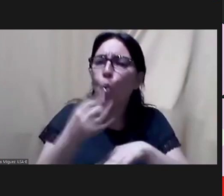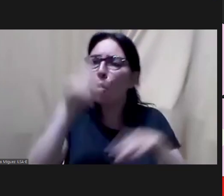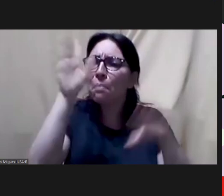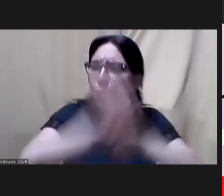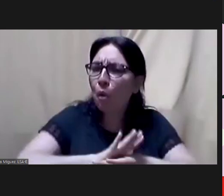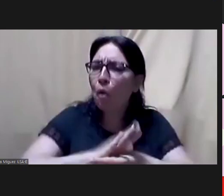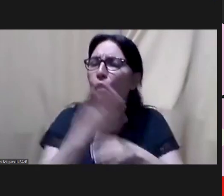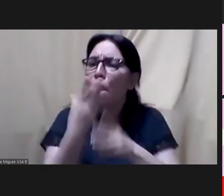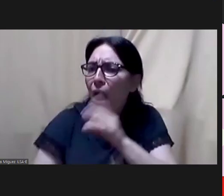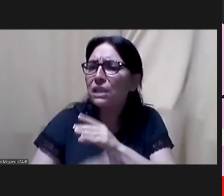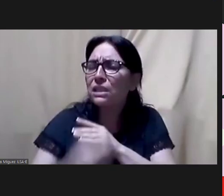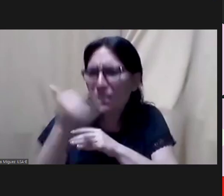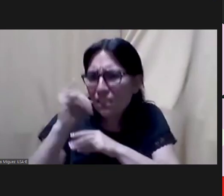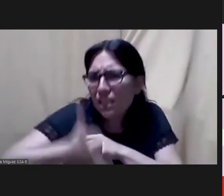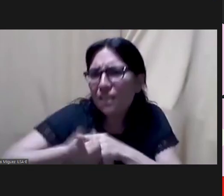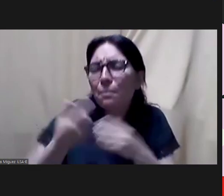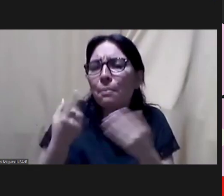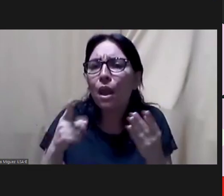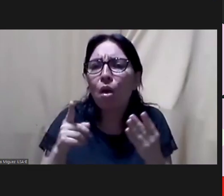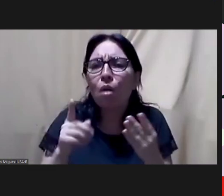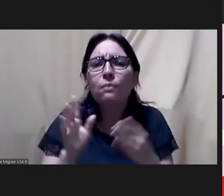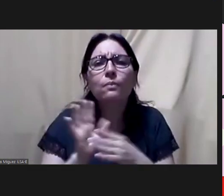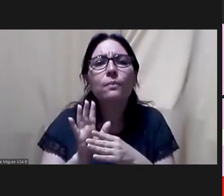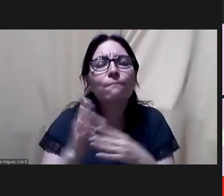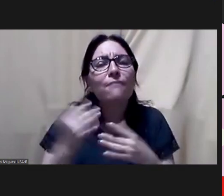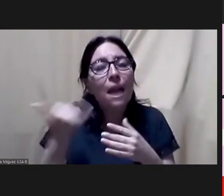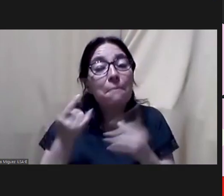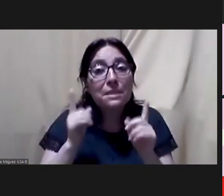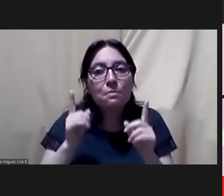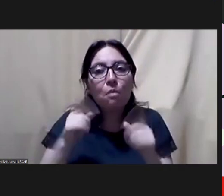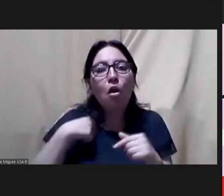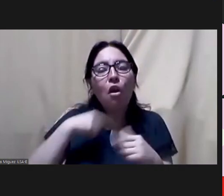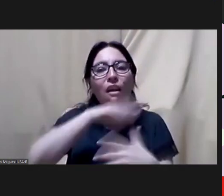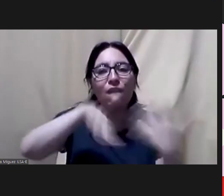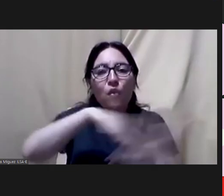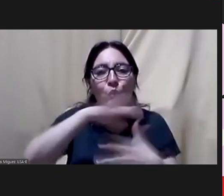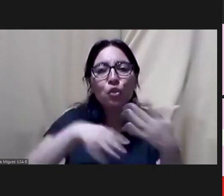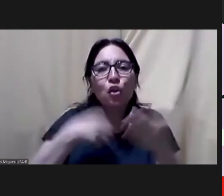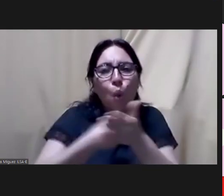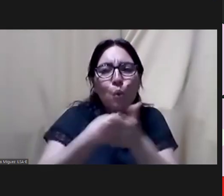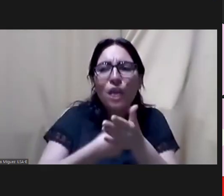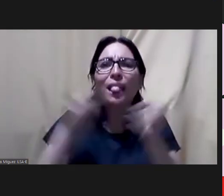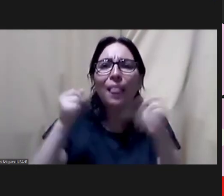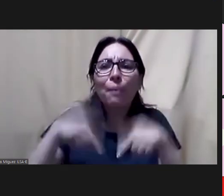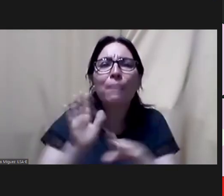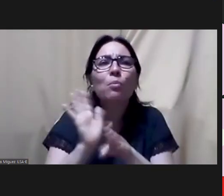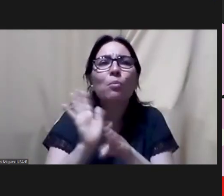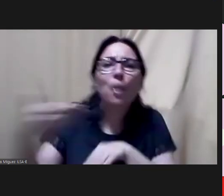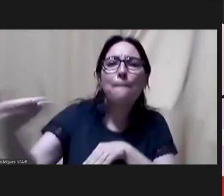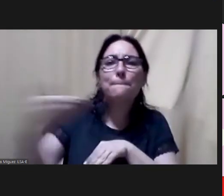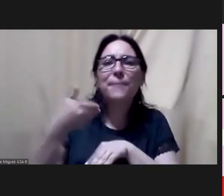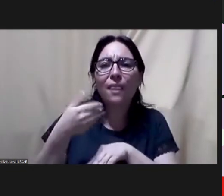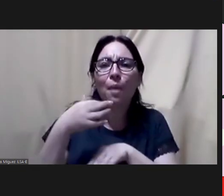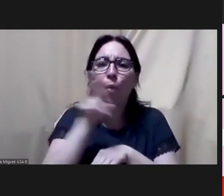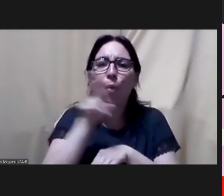it you will make mistakes you are going to do it wrong and they want us to be perfect